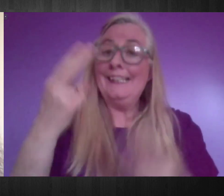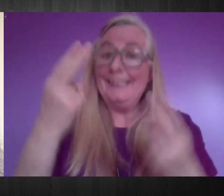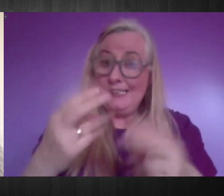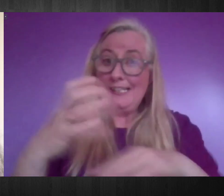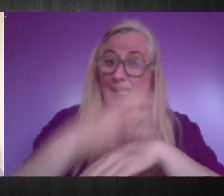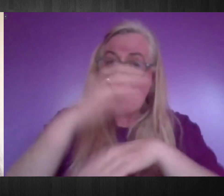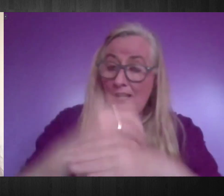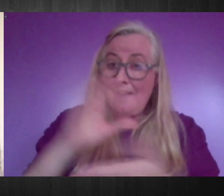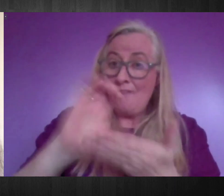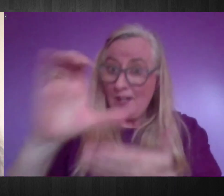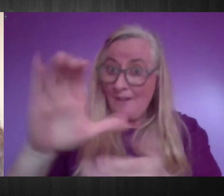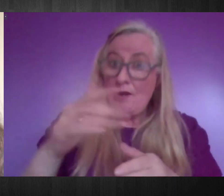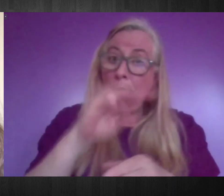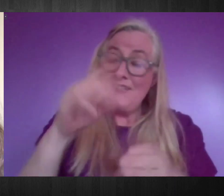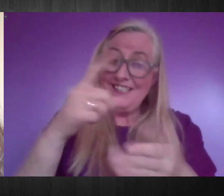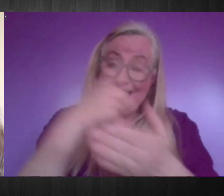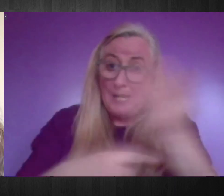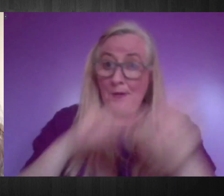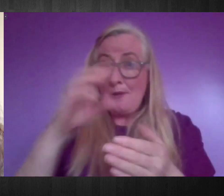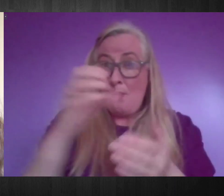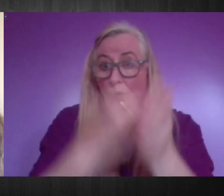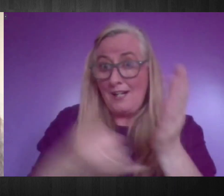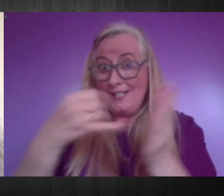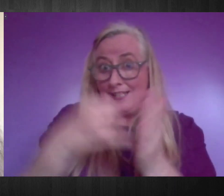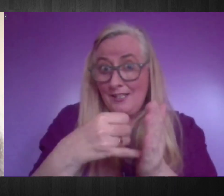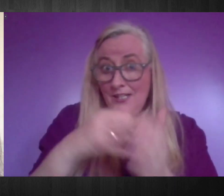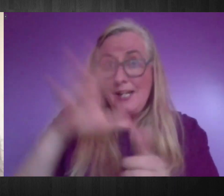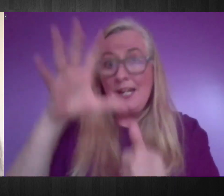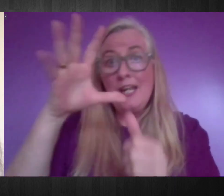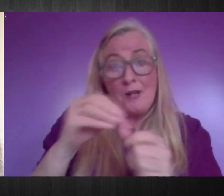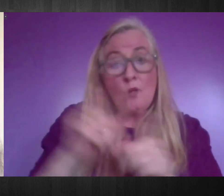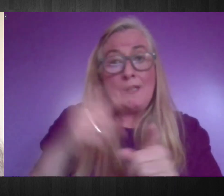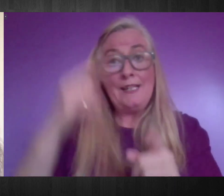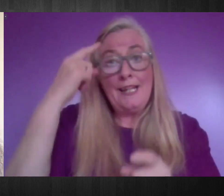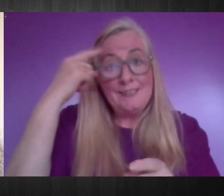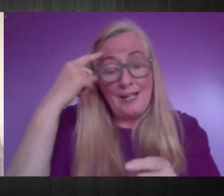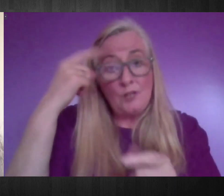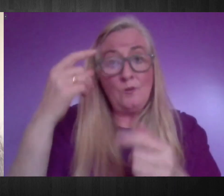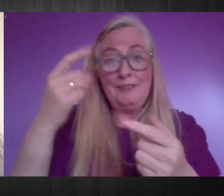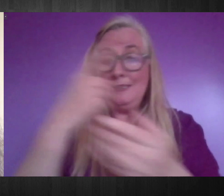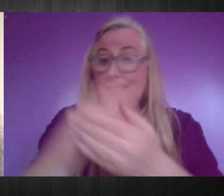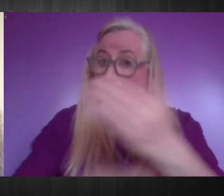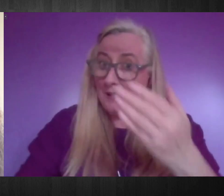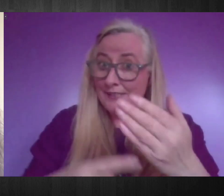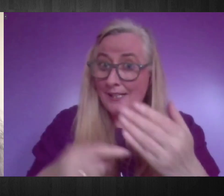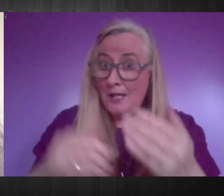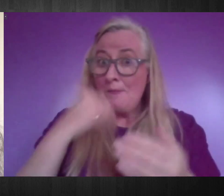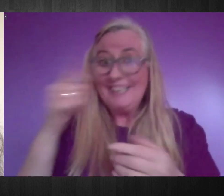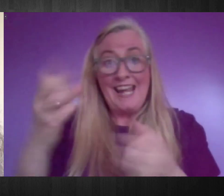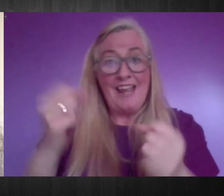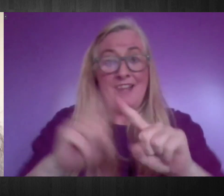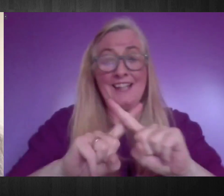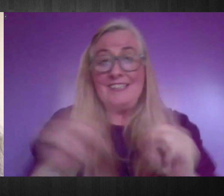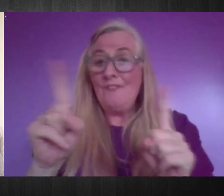disabled people's organizations, especially for people with intellectual disabilities in Ireland is, given their unique ability and strengths in